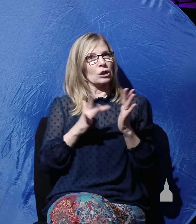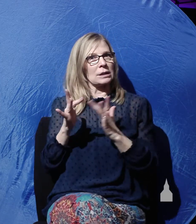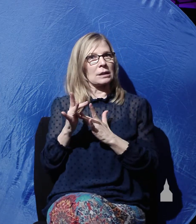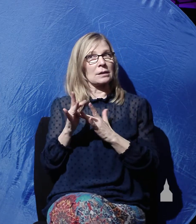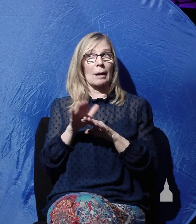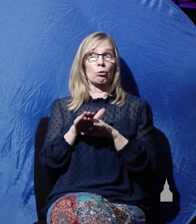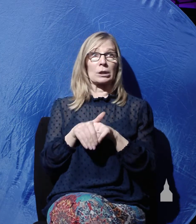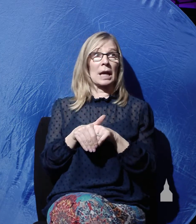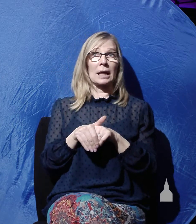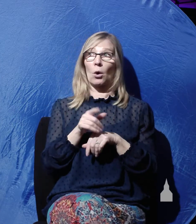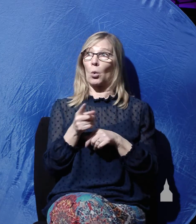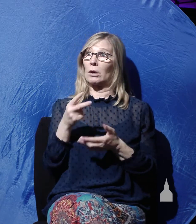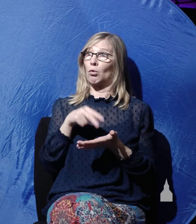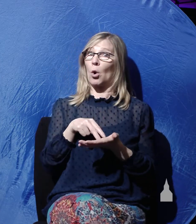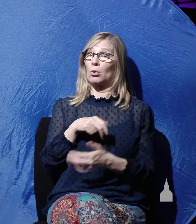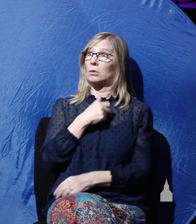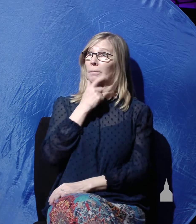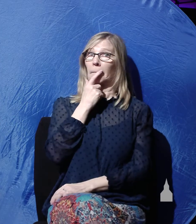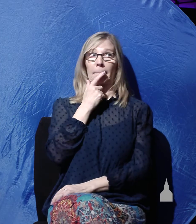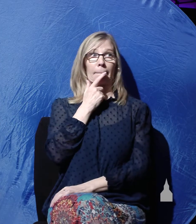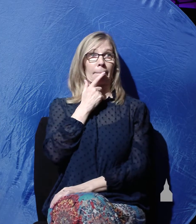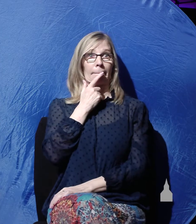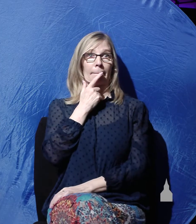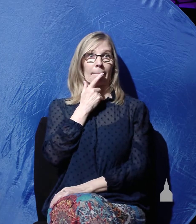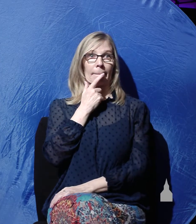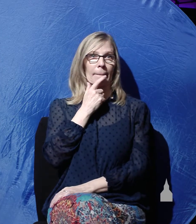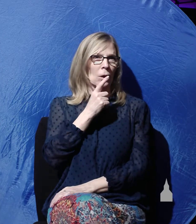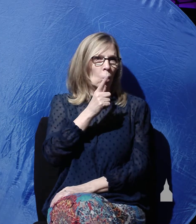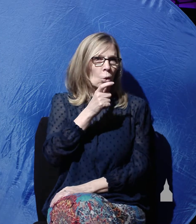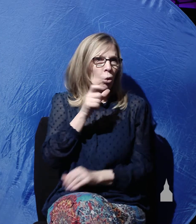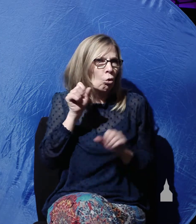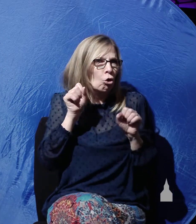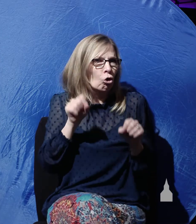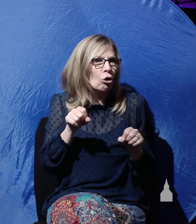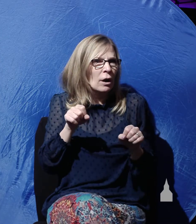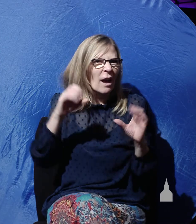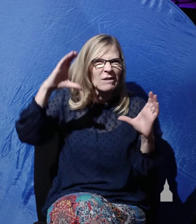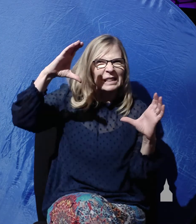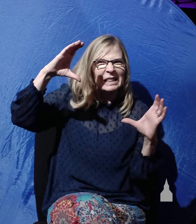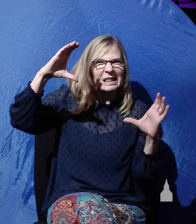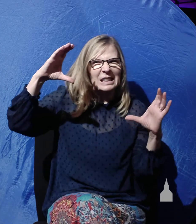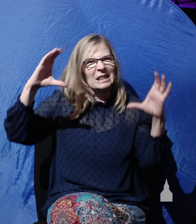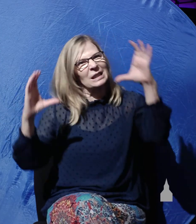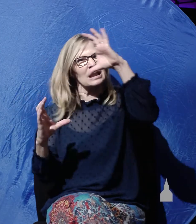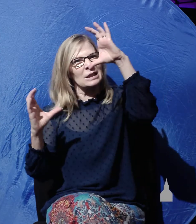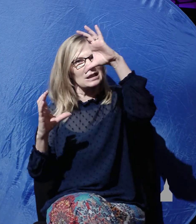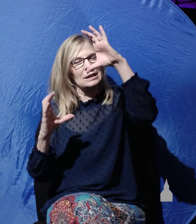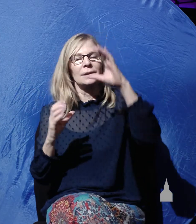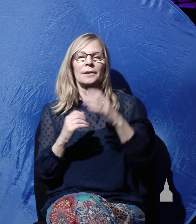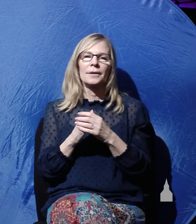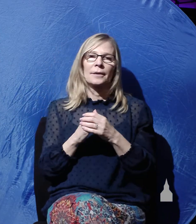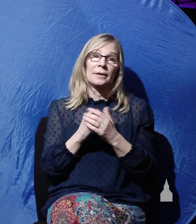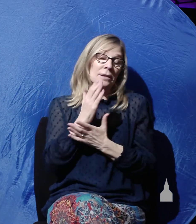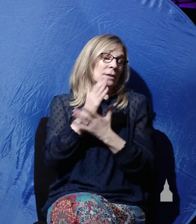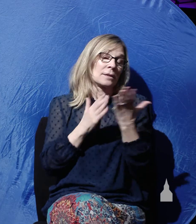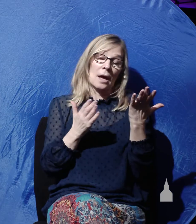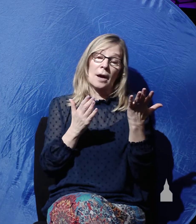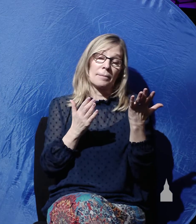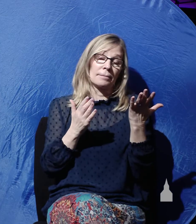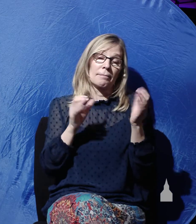he rose again. So, who could possibly have rolled the stone away? Well, here are some of the possibilities that have been